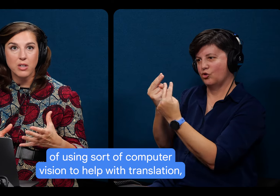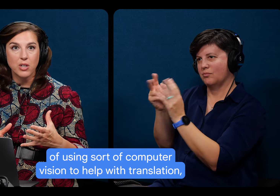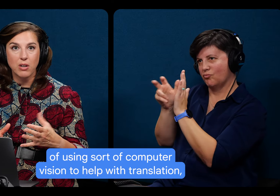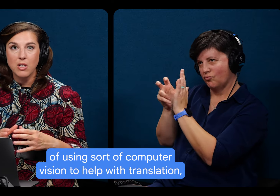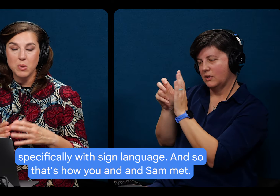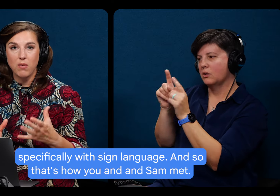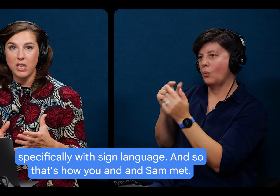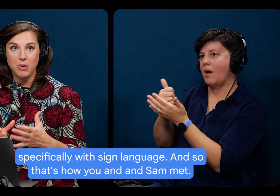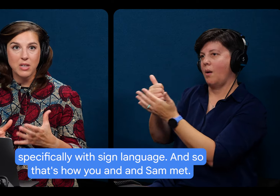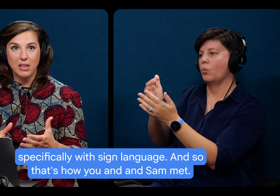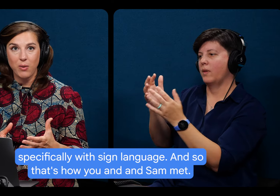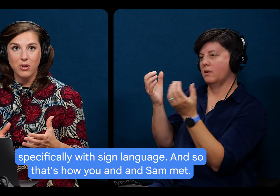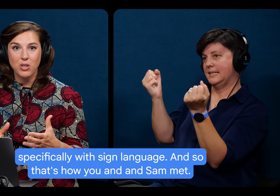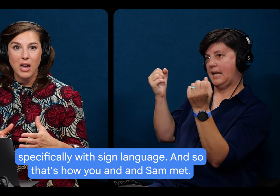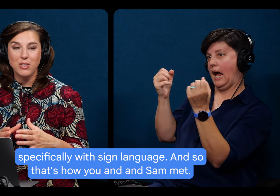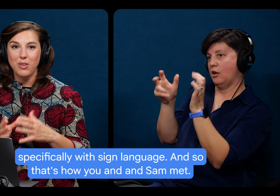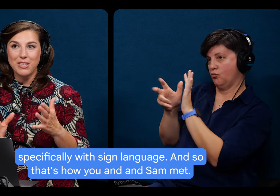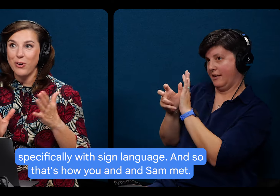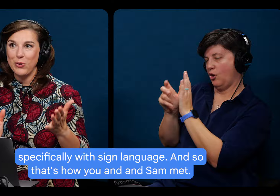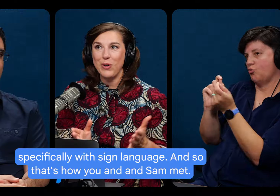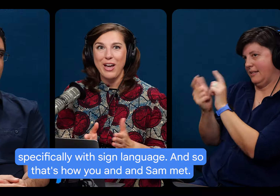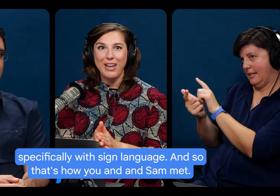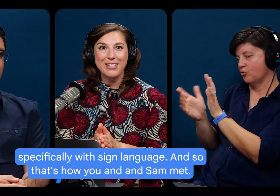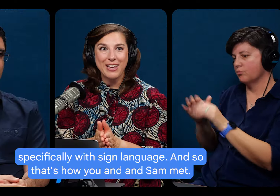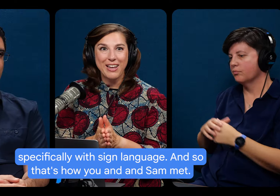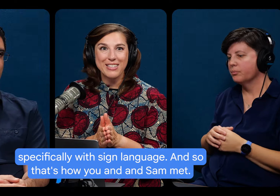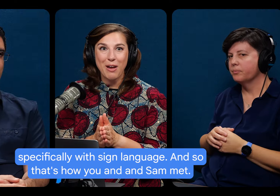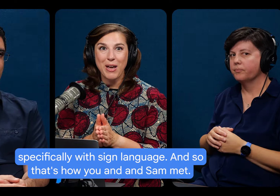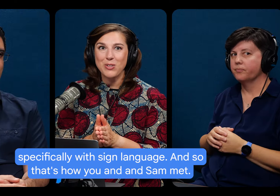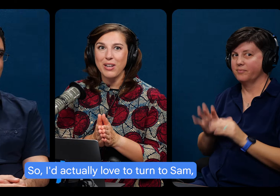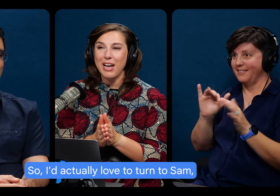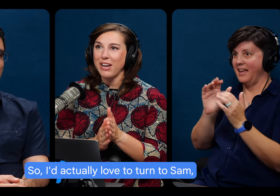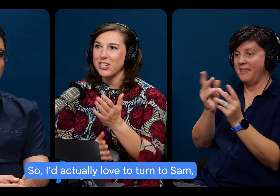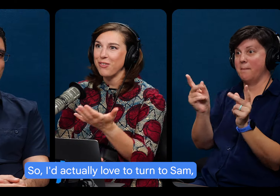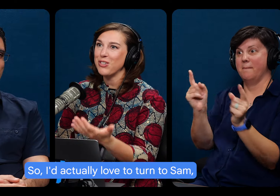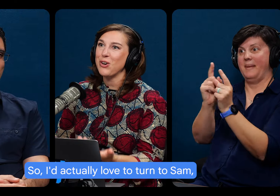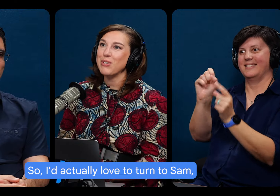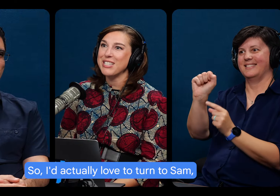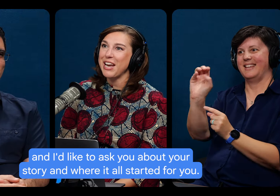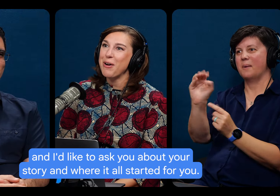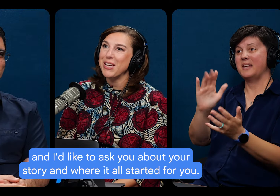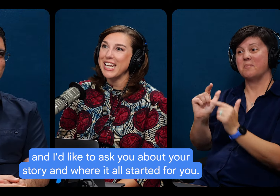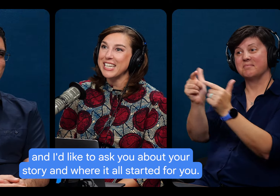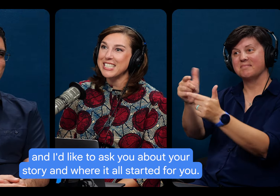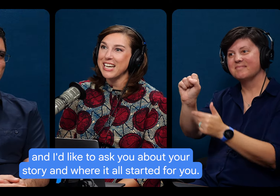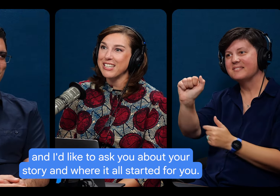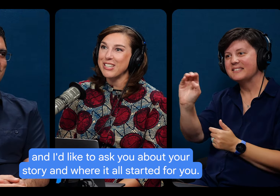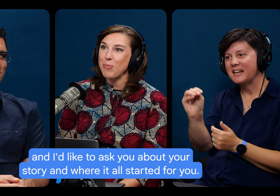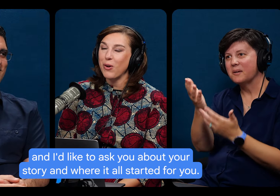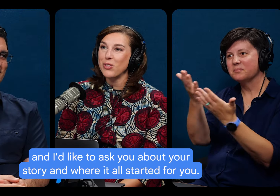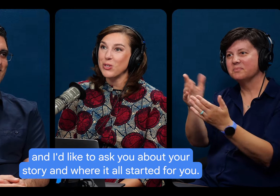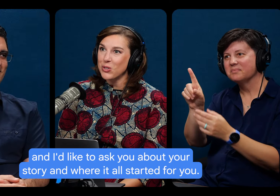translation, specifically with sign language. And so that's how you and Sam met. So I'd actually love to turn to Sam and I'd like to